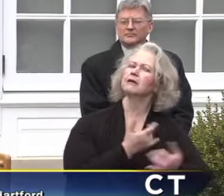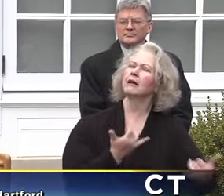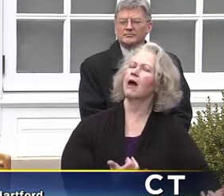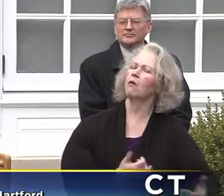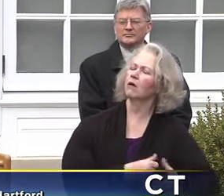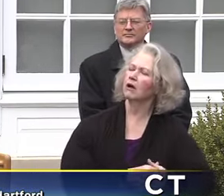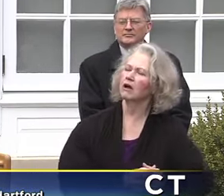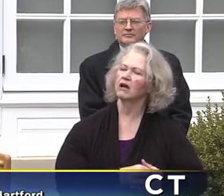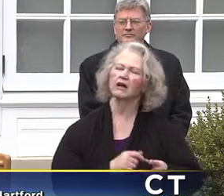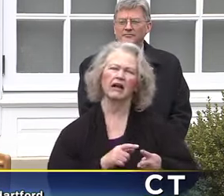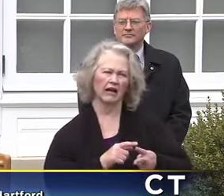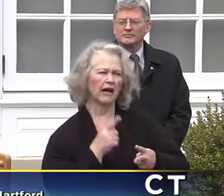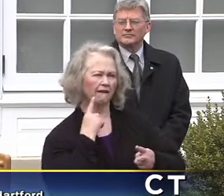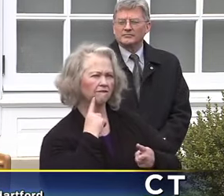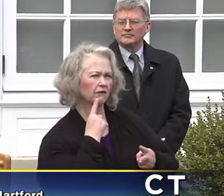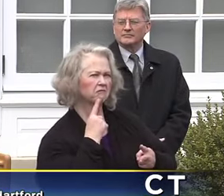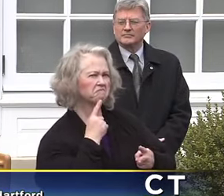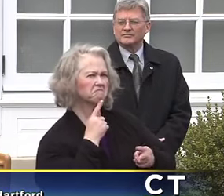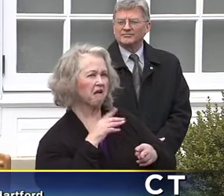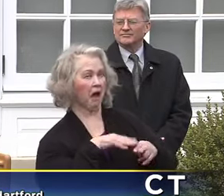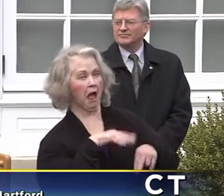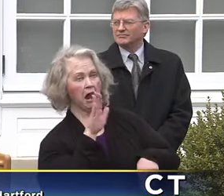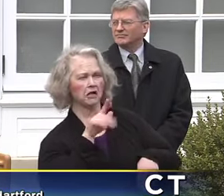at least 26. But now,